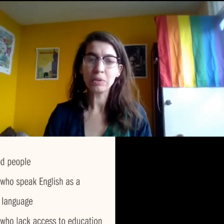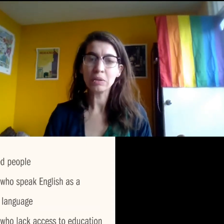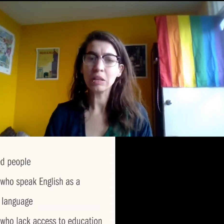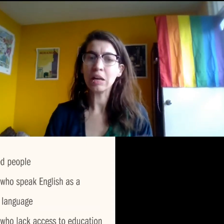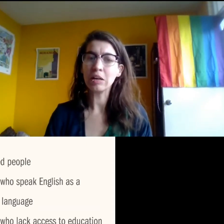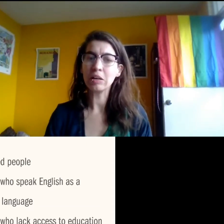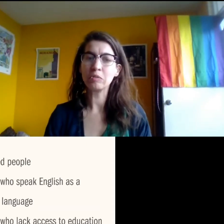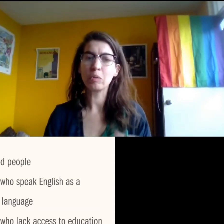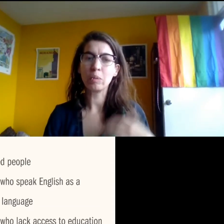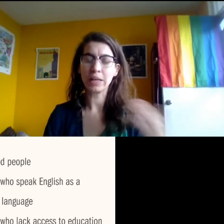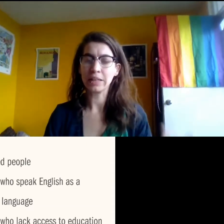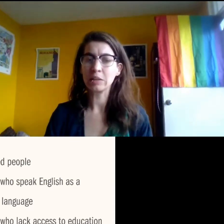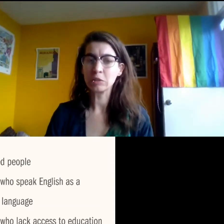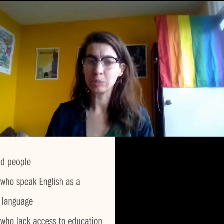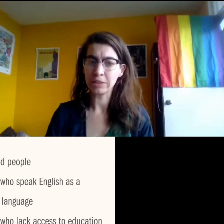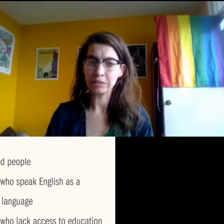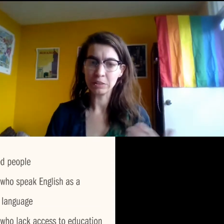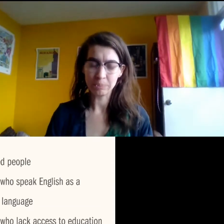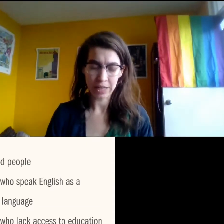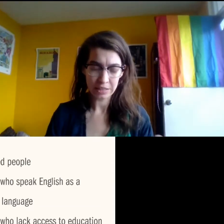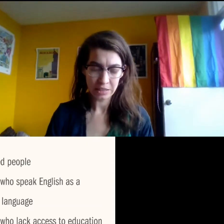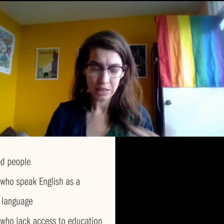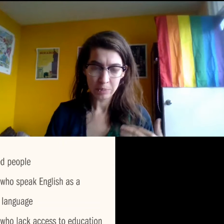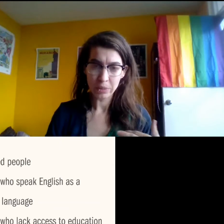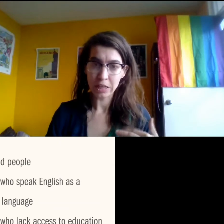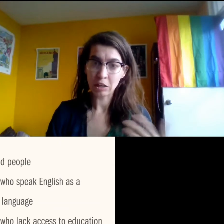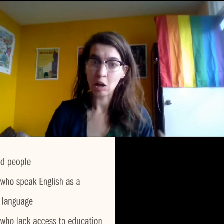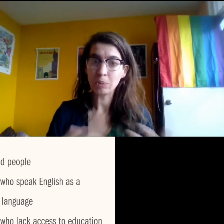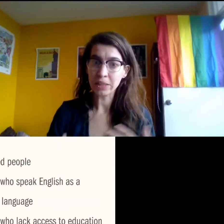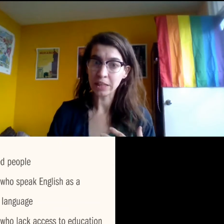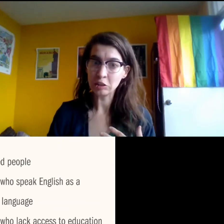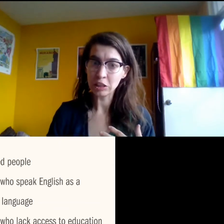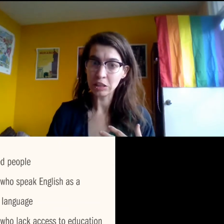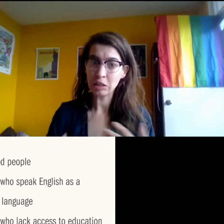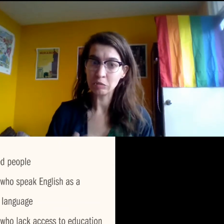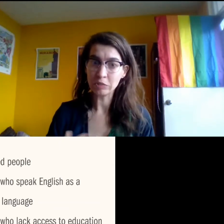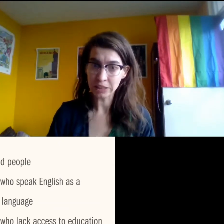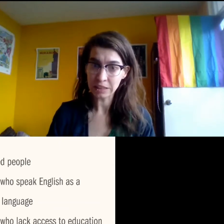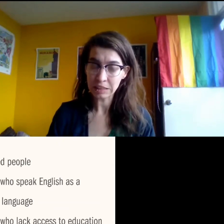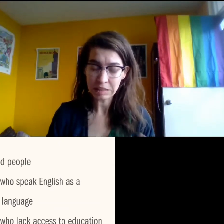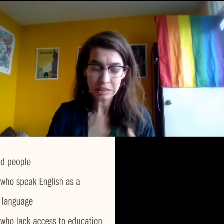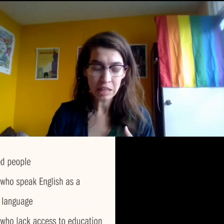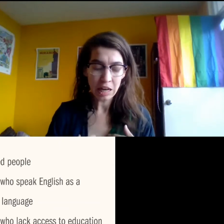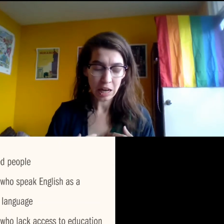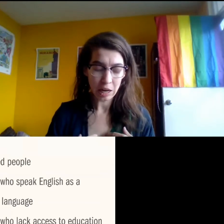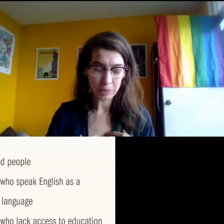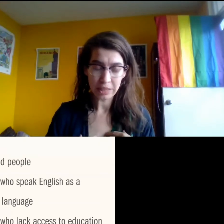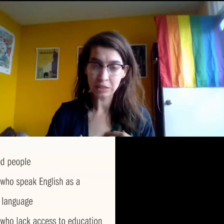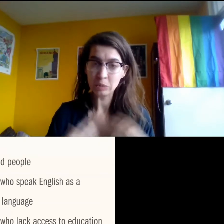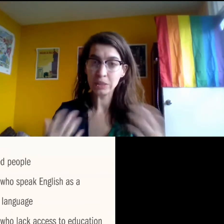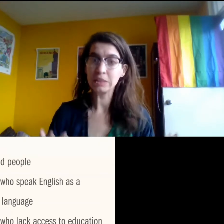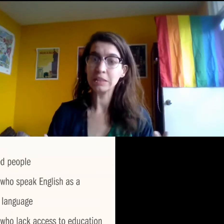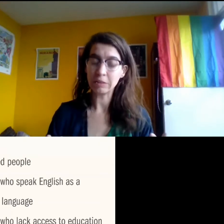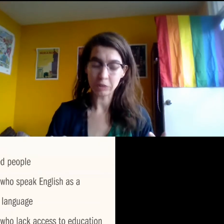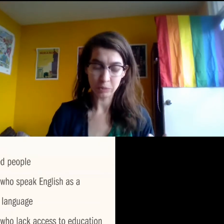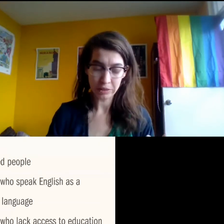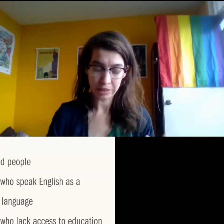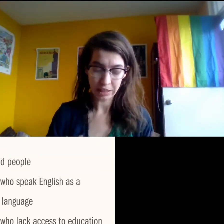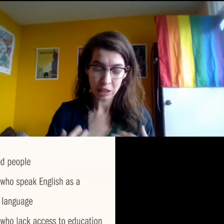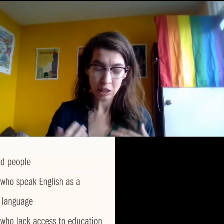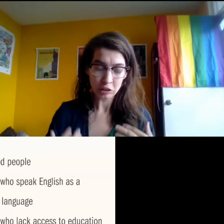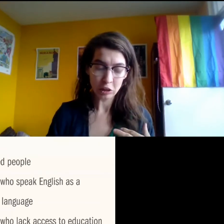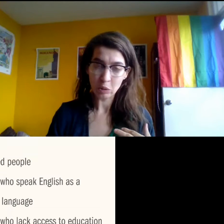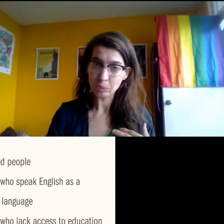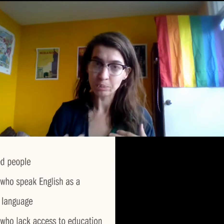an example of when language barriers might be a combination of reasons, um, is within the deaf